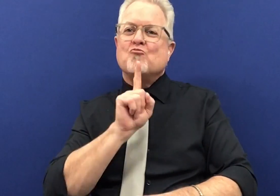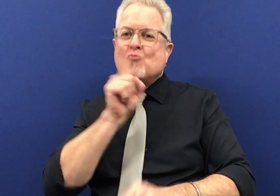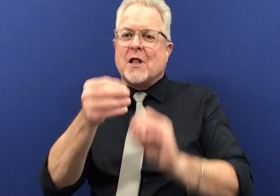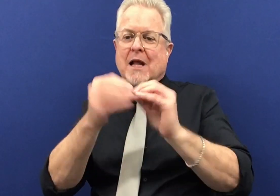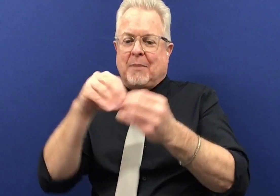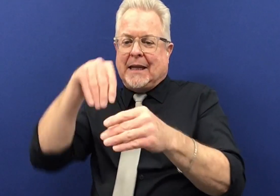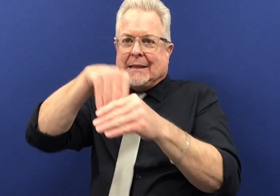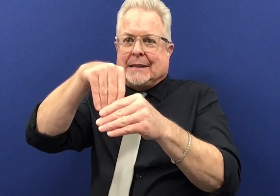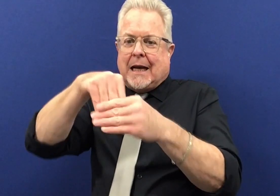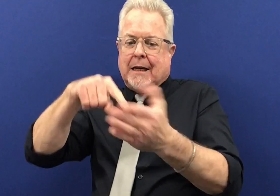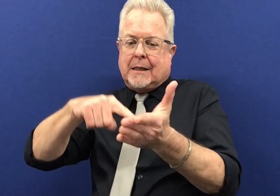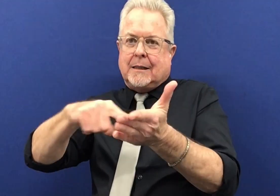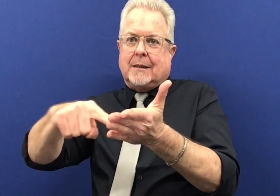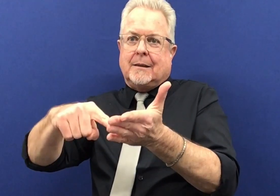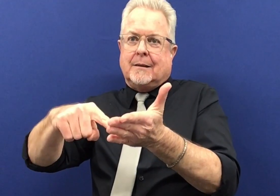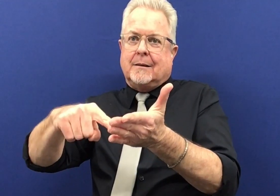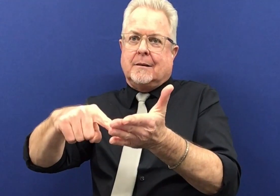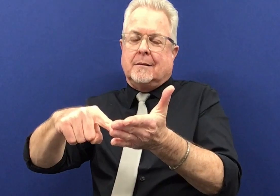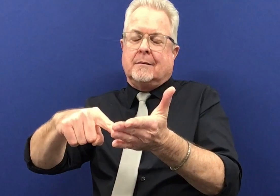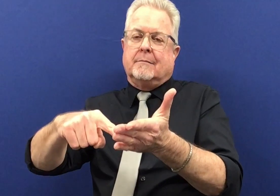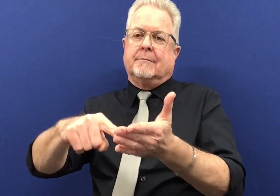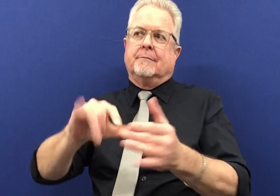that machine was set up to actually scam you